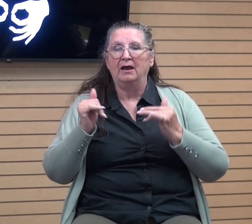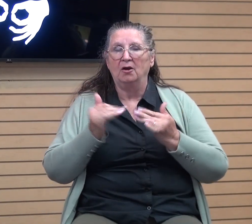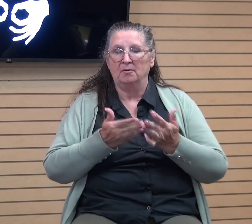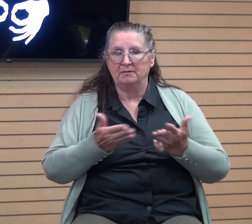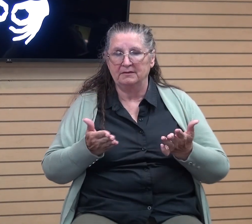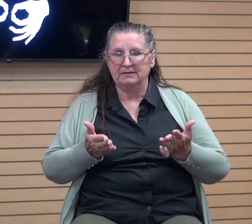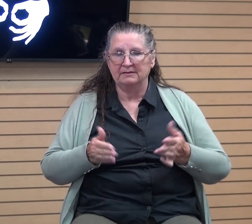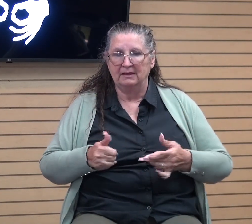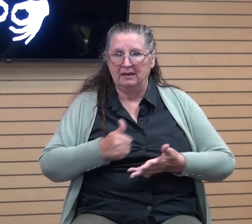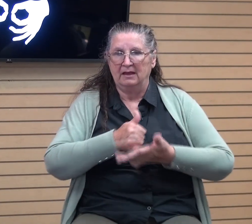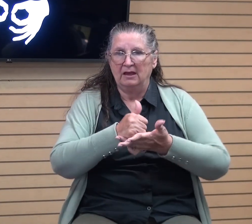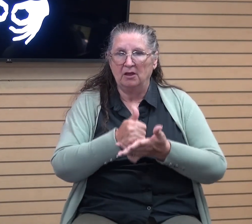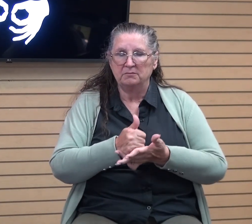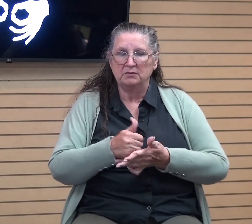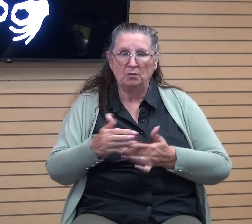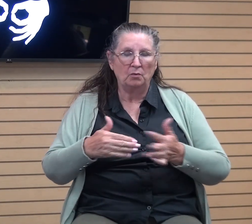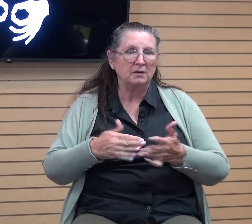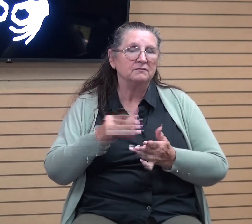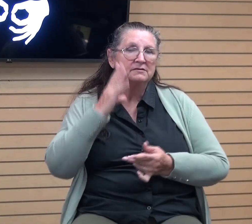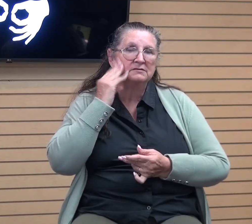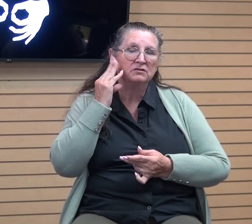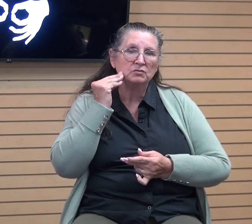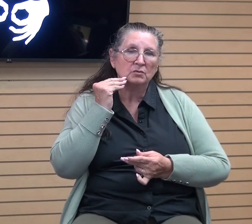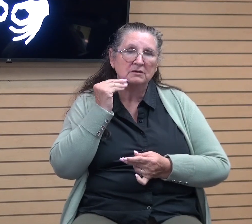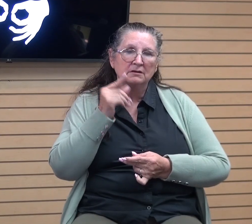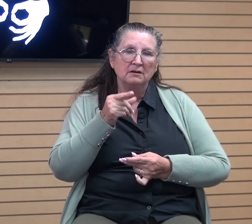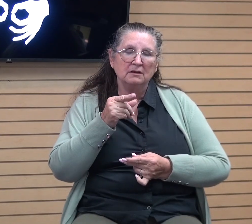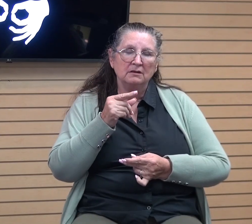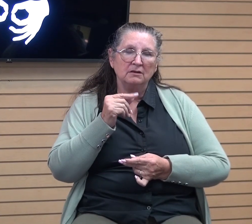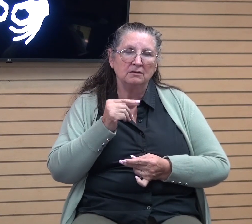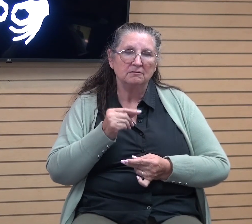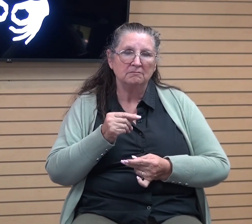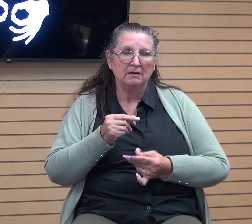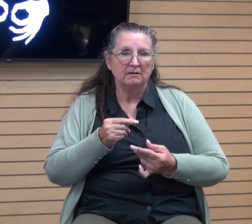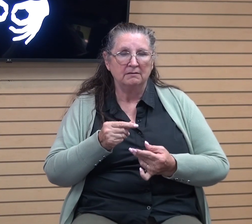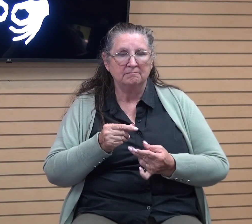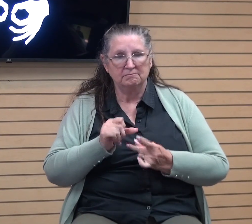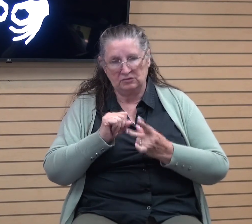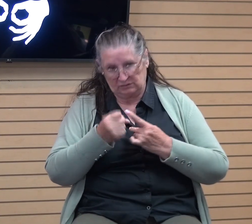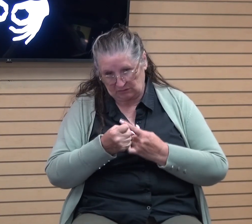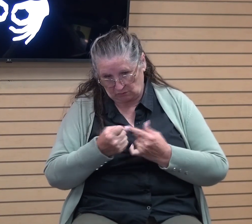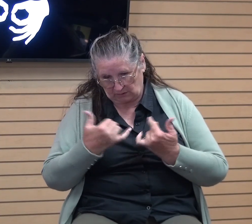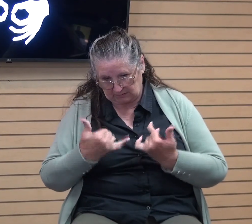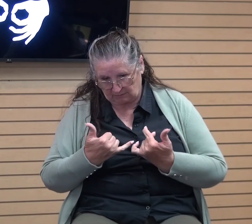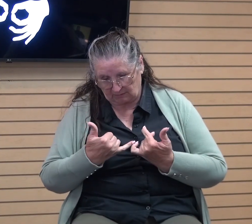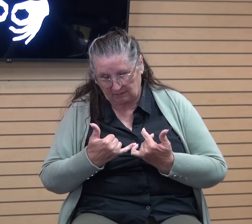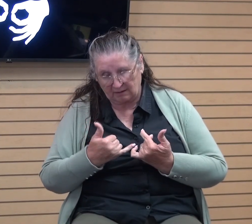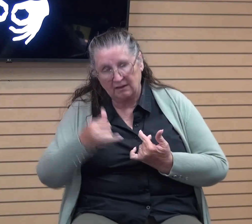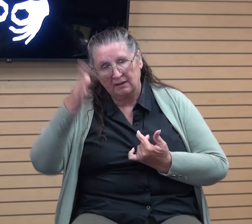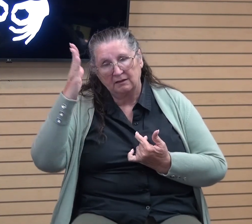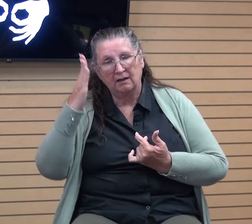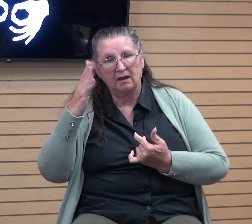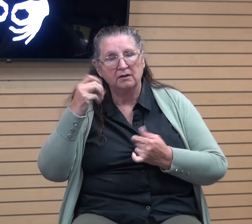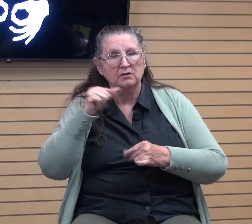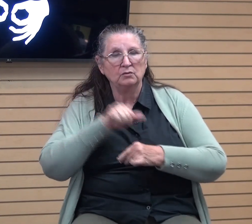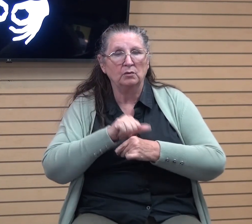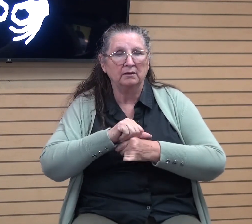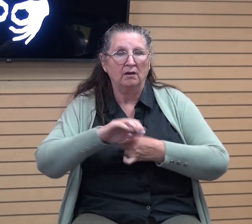helps you in whatever situation you may be going through, okay? Yes, God is working all things together